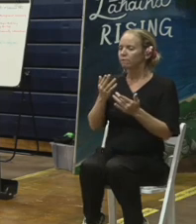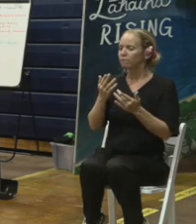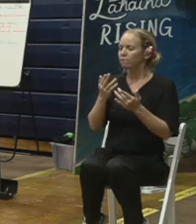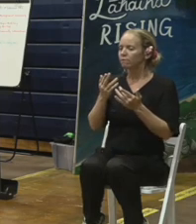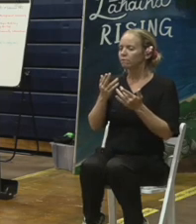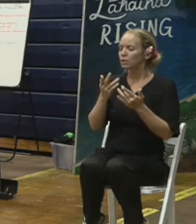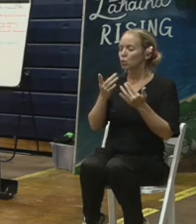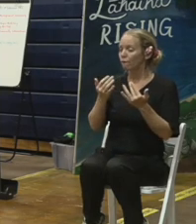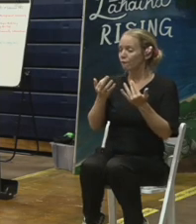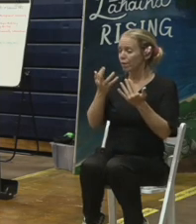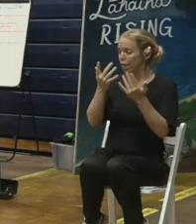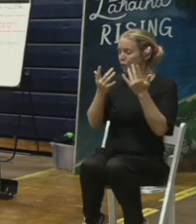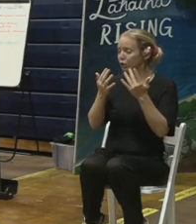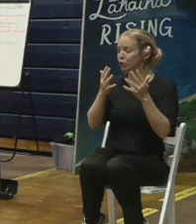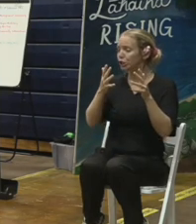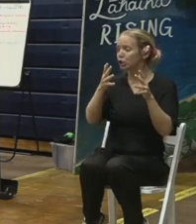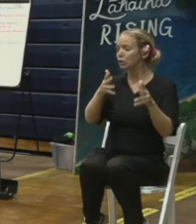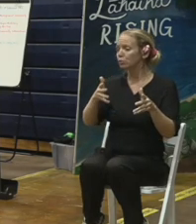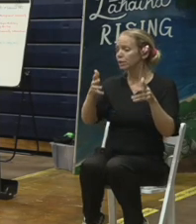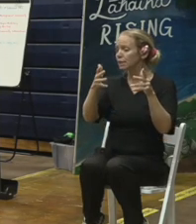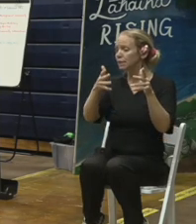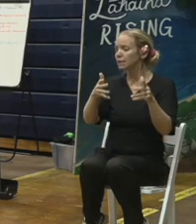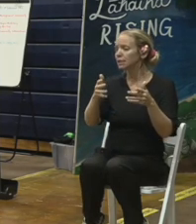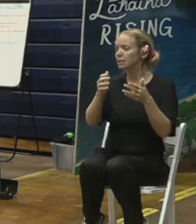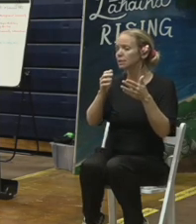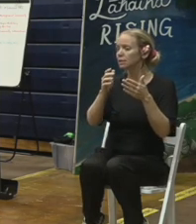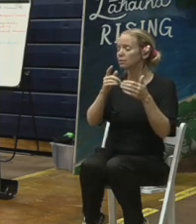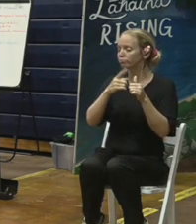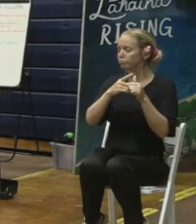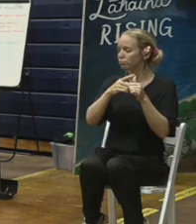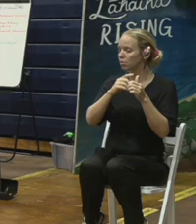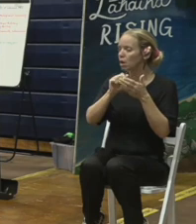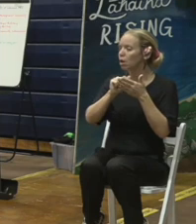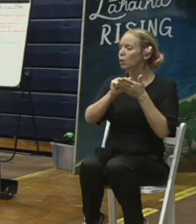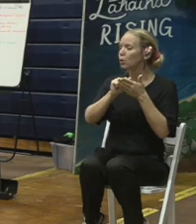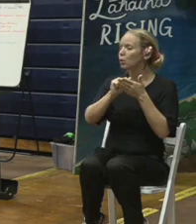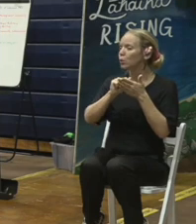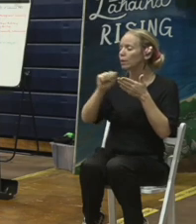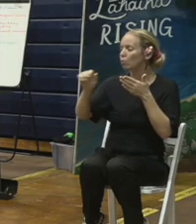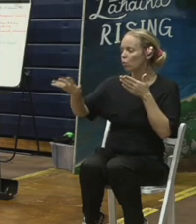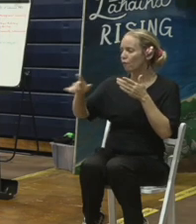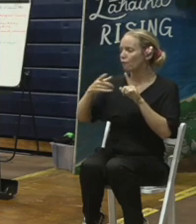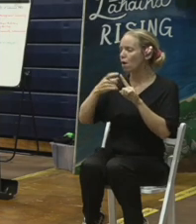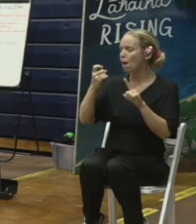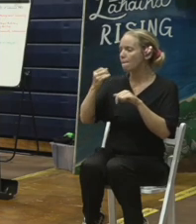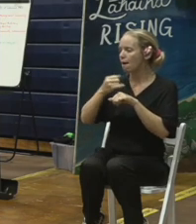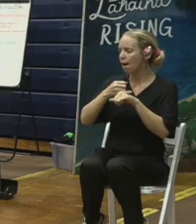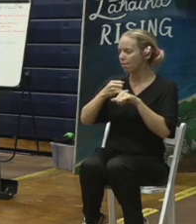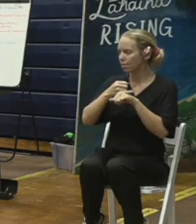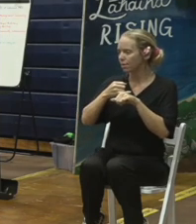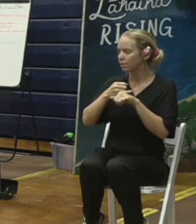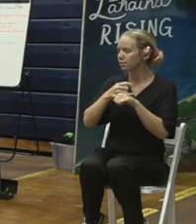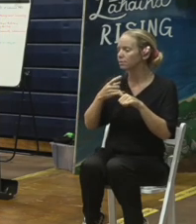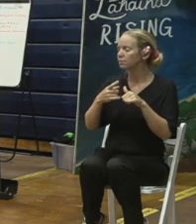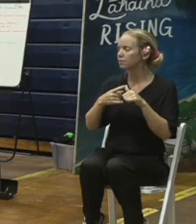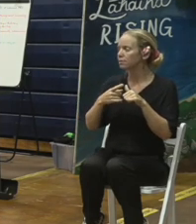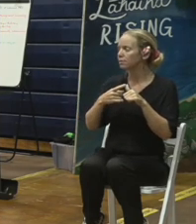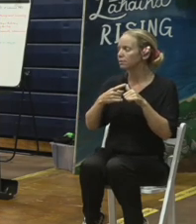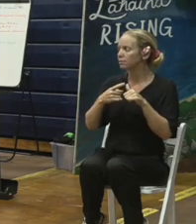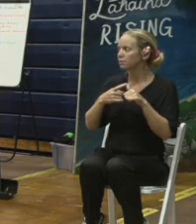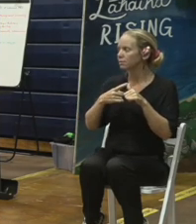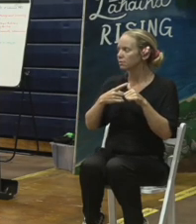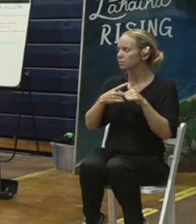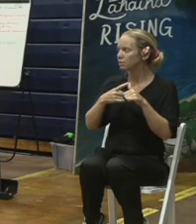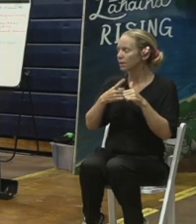one of the options were to remove of debris from the island completely and I also included on there that it is very